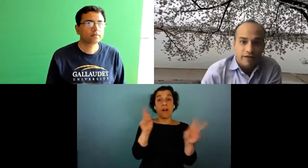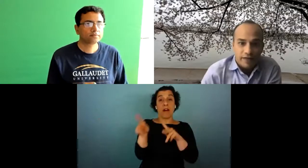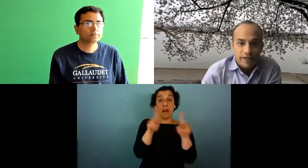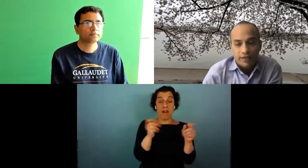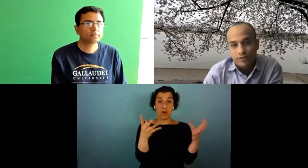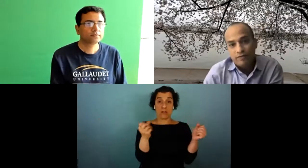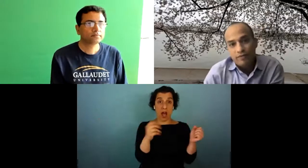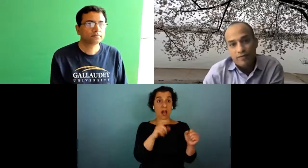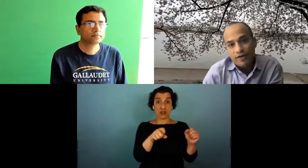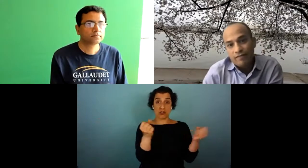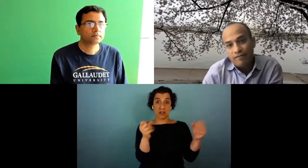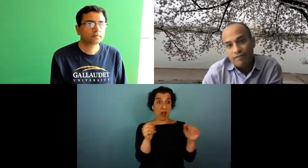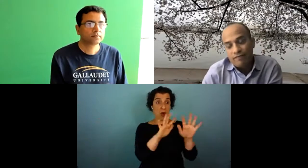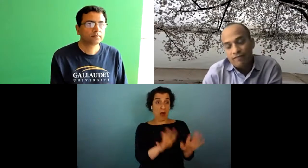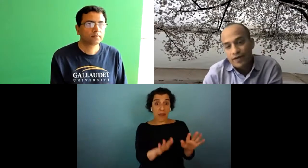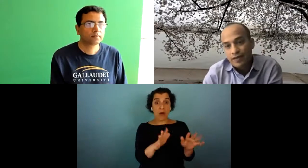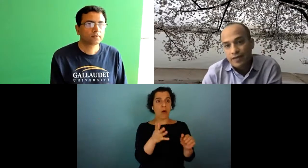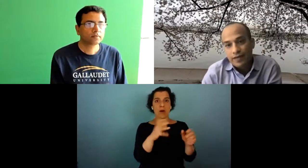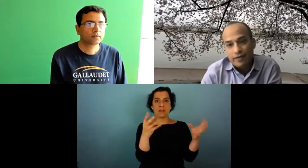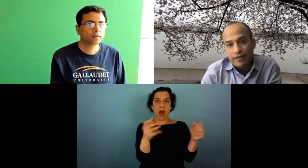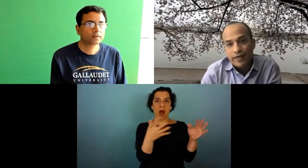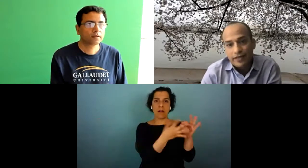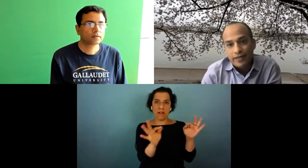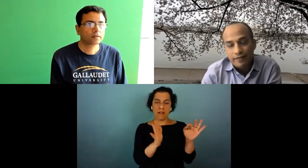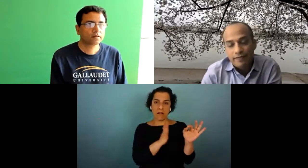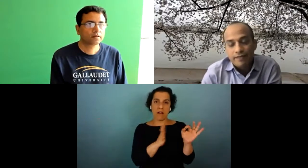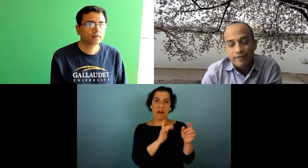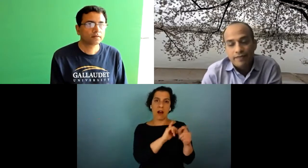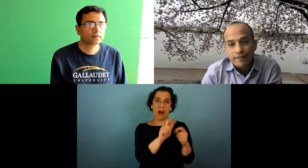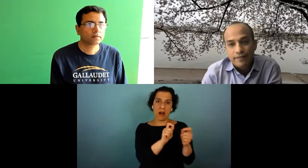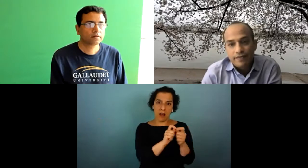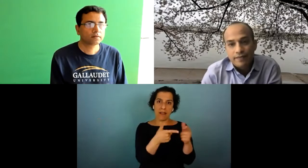it to get correct then